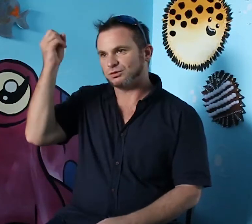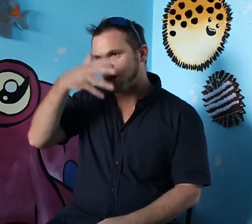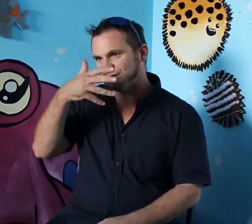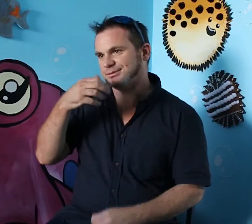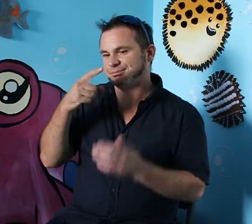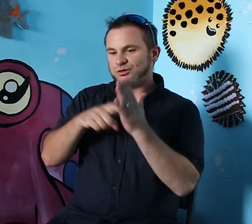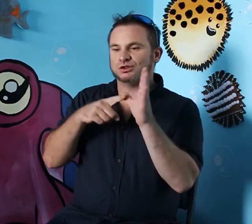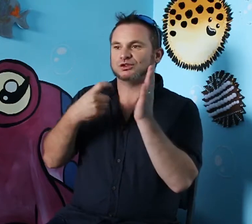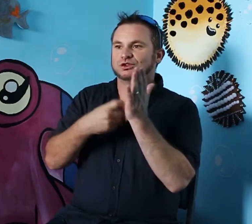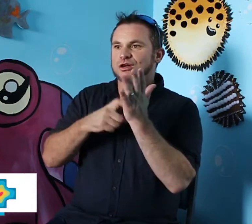Hi, my name is Jared.